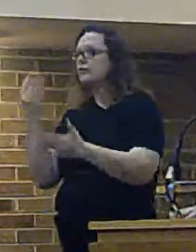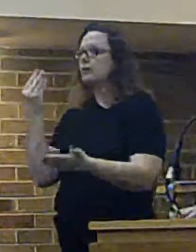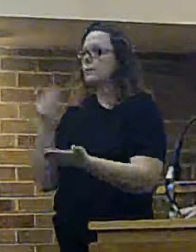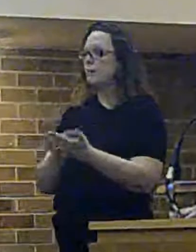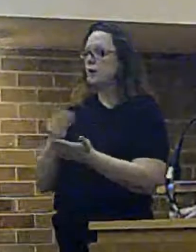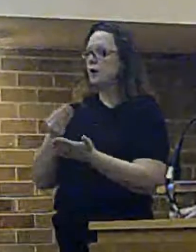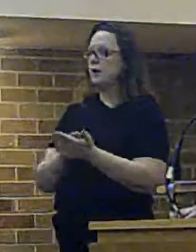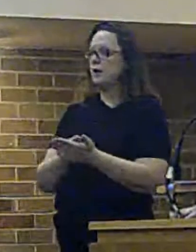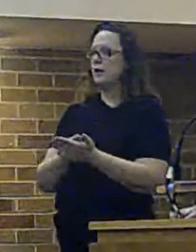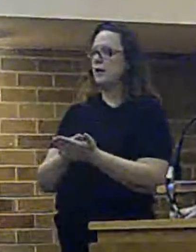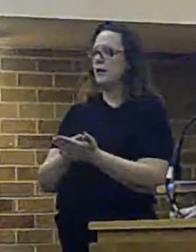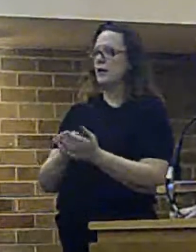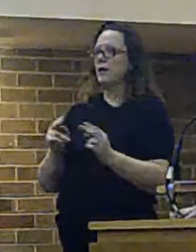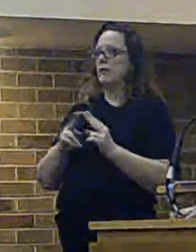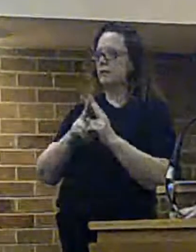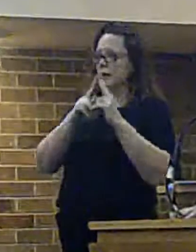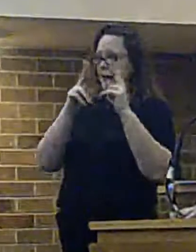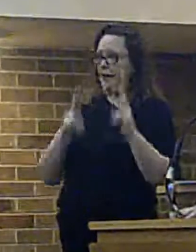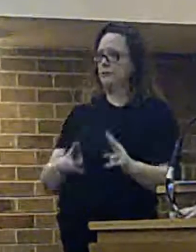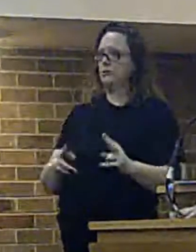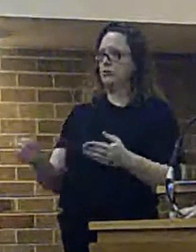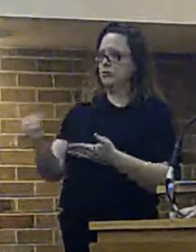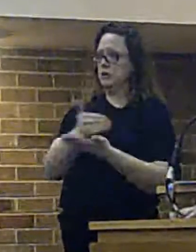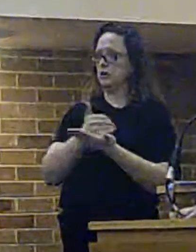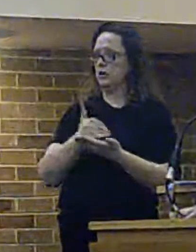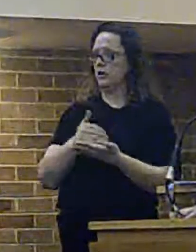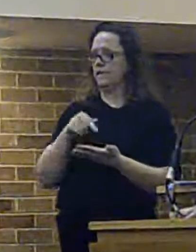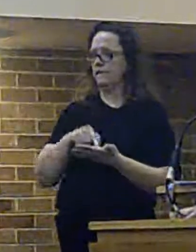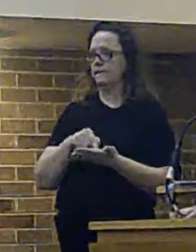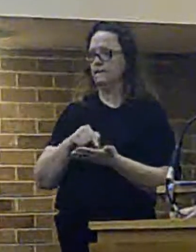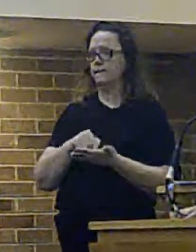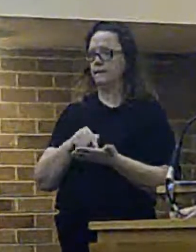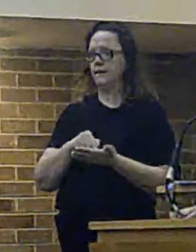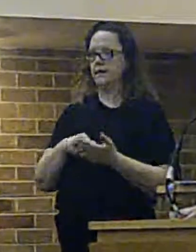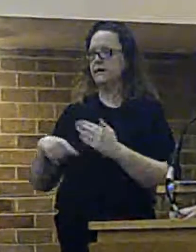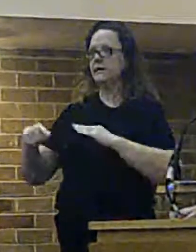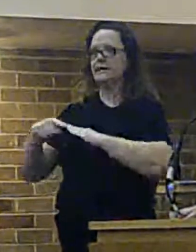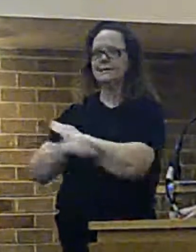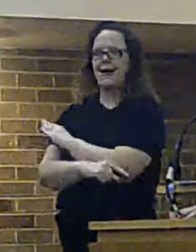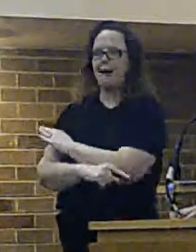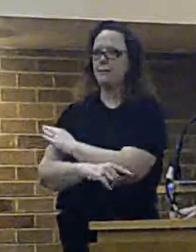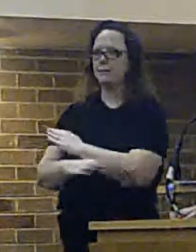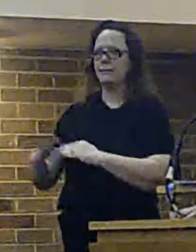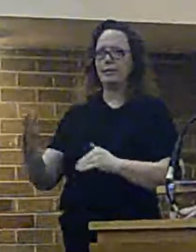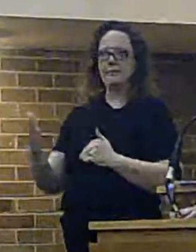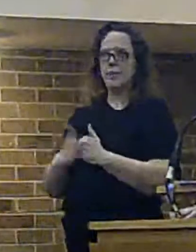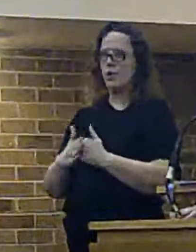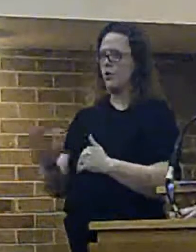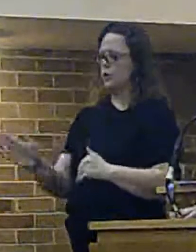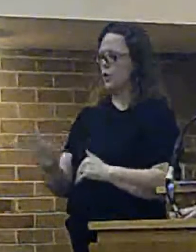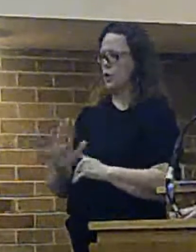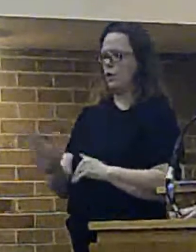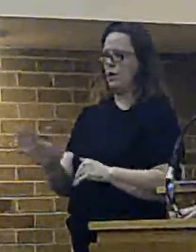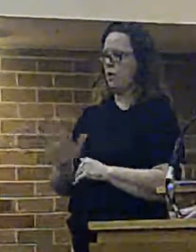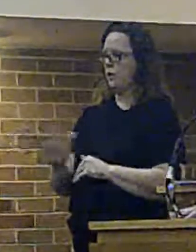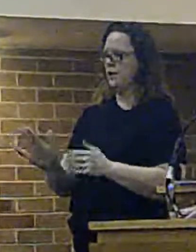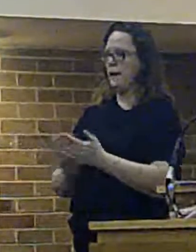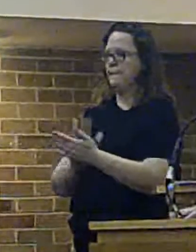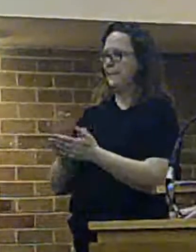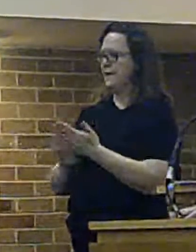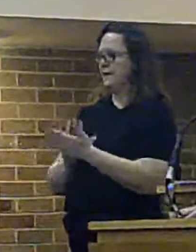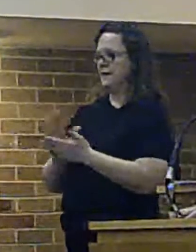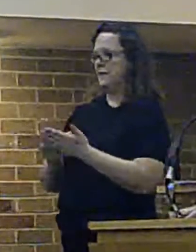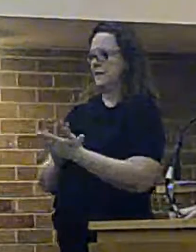we are not going to increase the debt profile of the authority because if we did, that would have a direct revenue implication